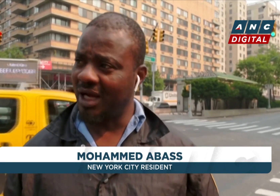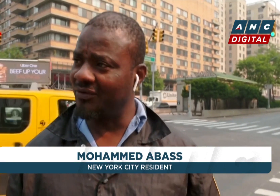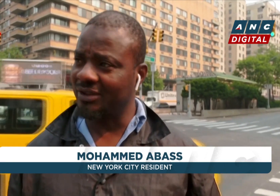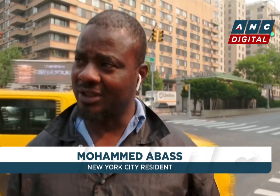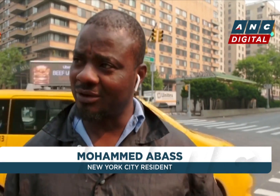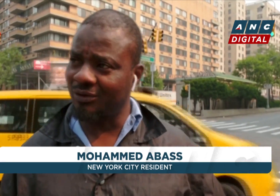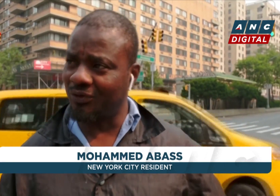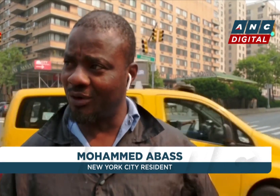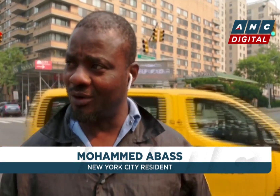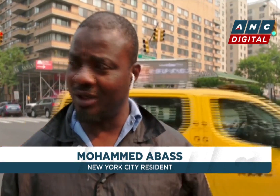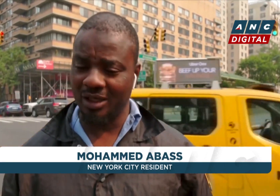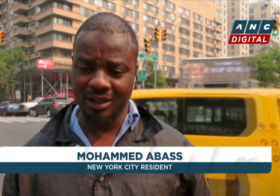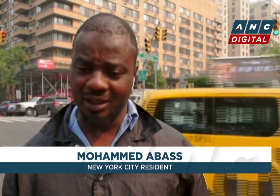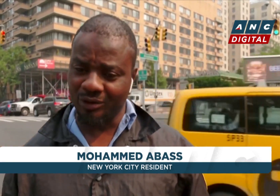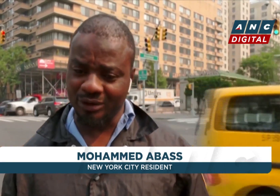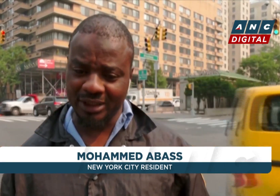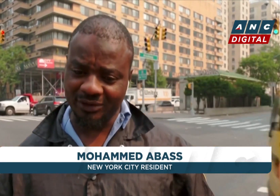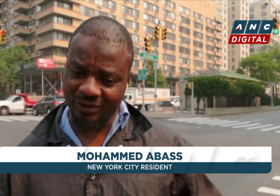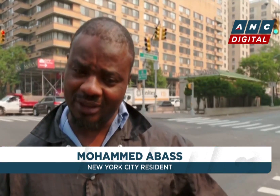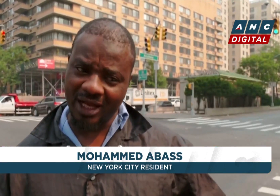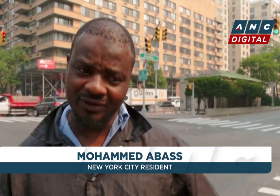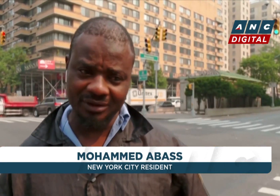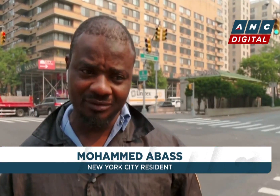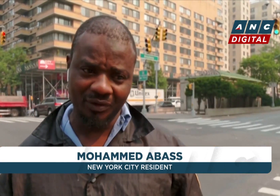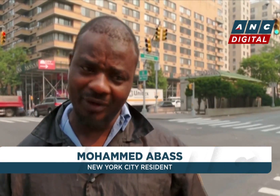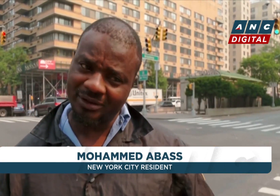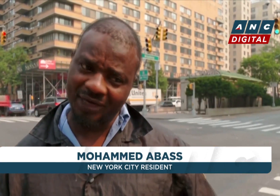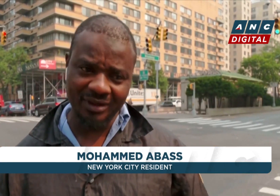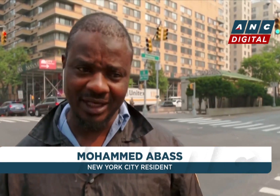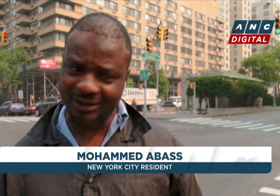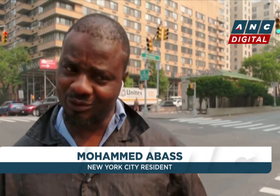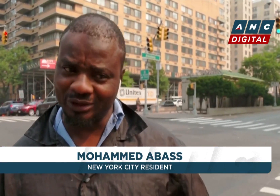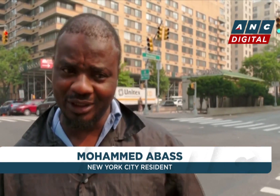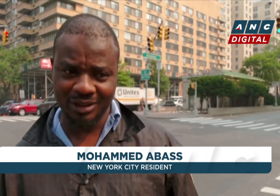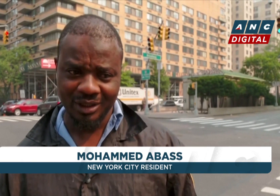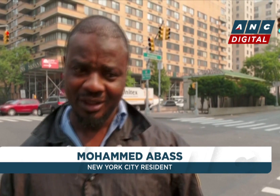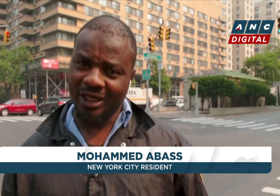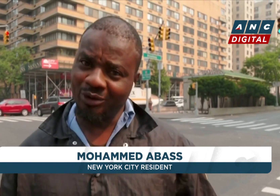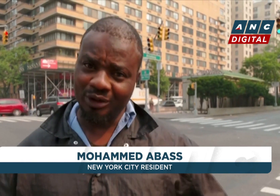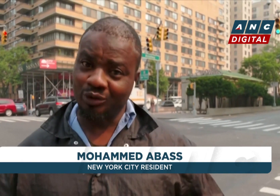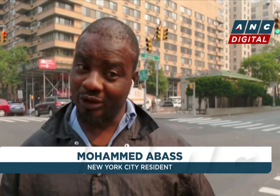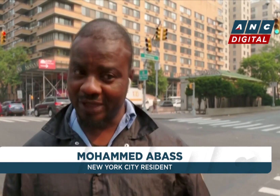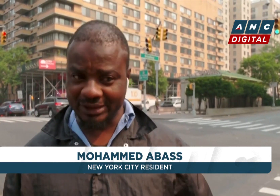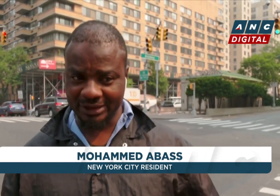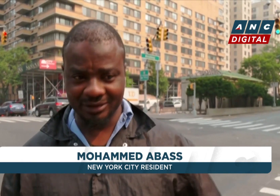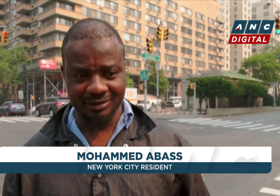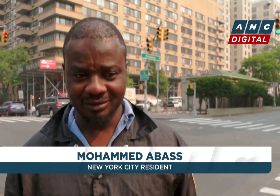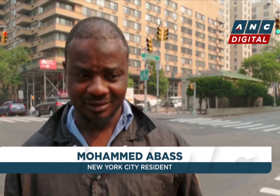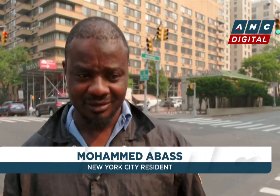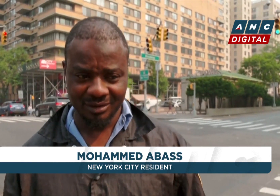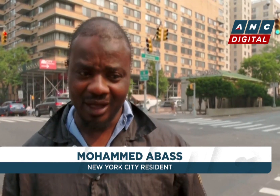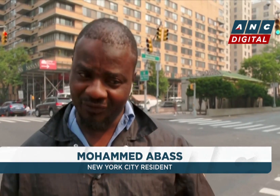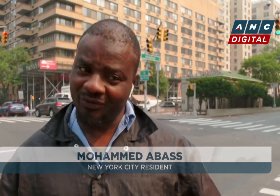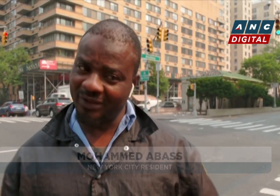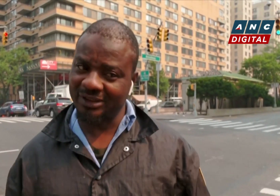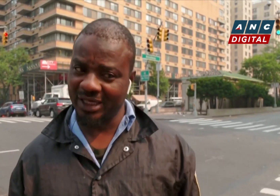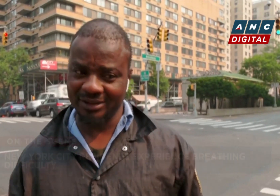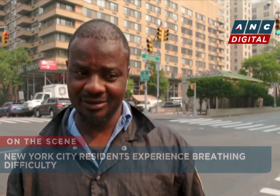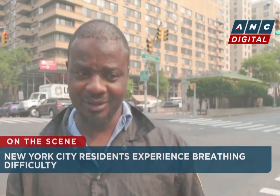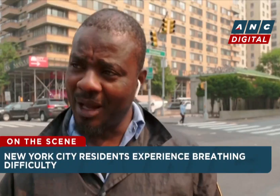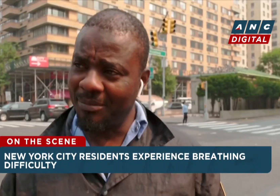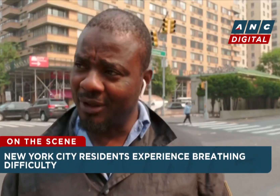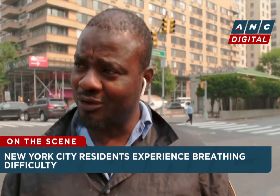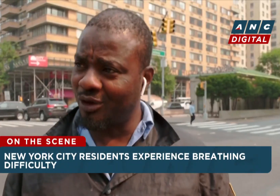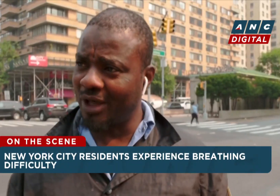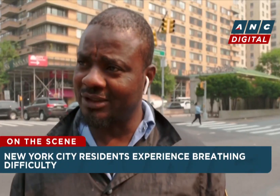I even, I even scheduled for a road test for driving, for my driving lenses today, and it was cancelled. Yeah, I feel very